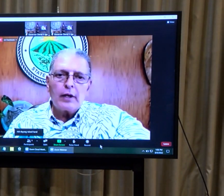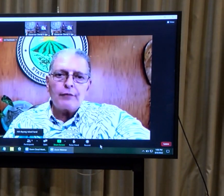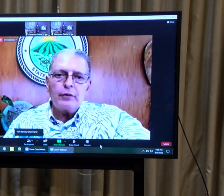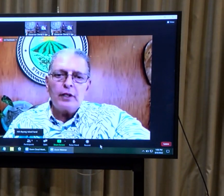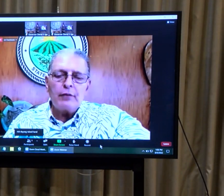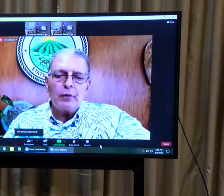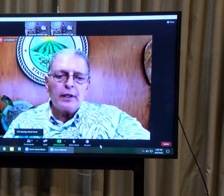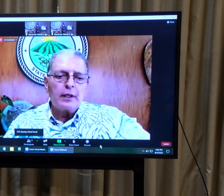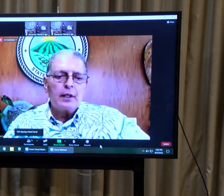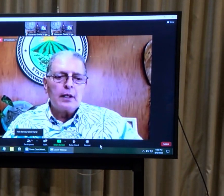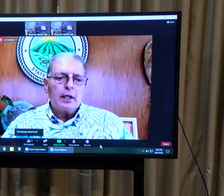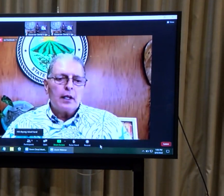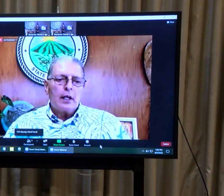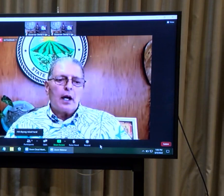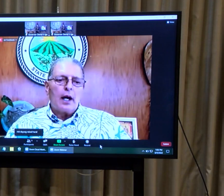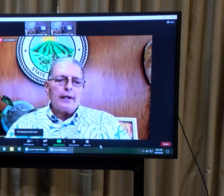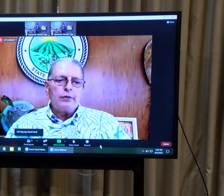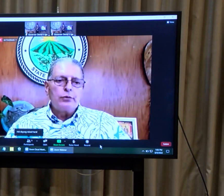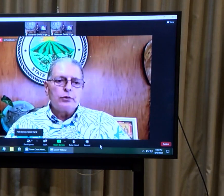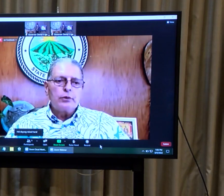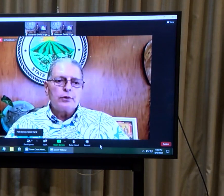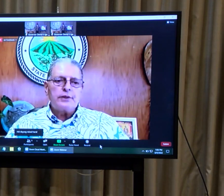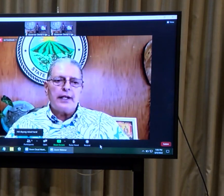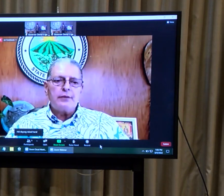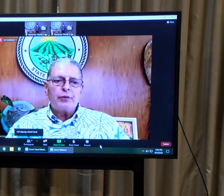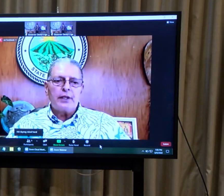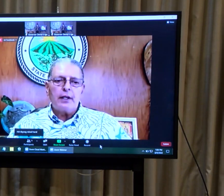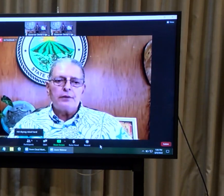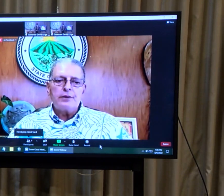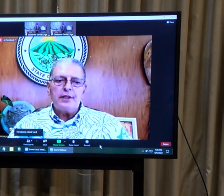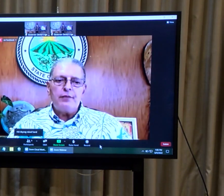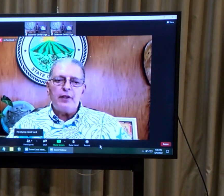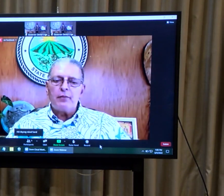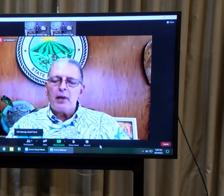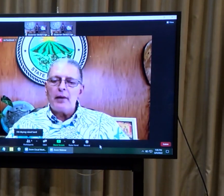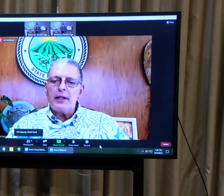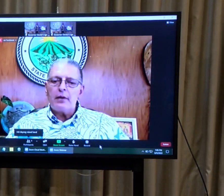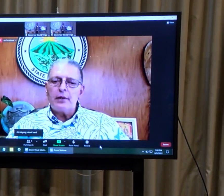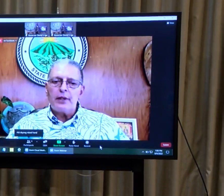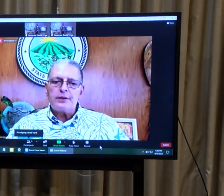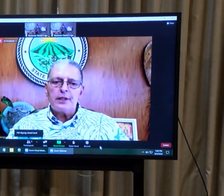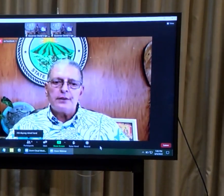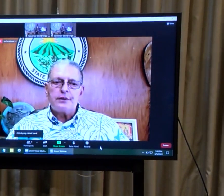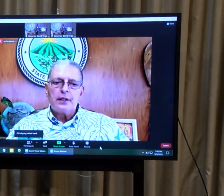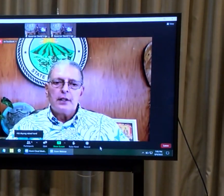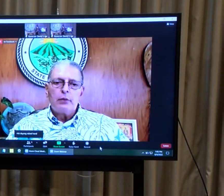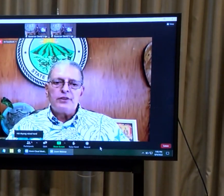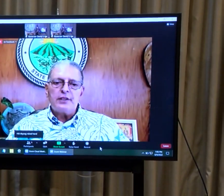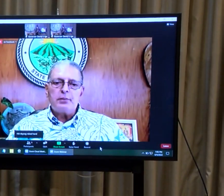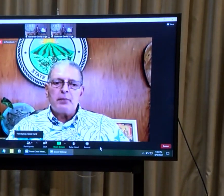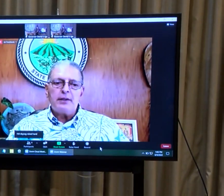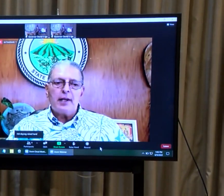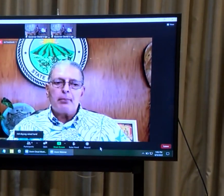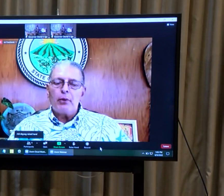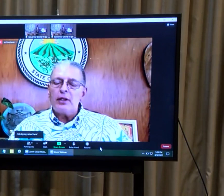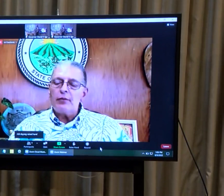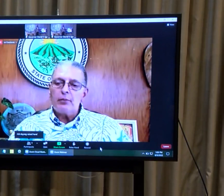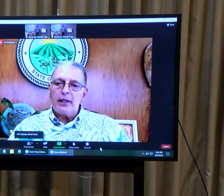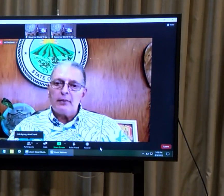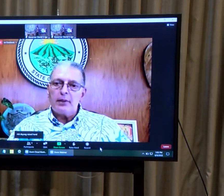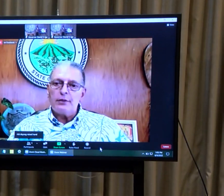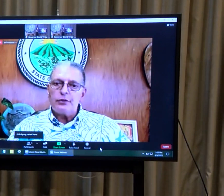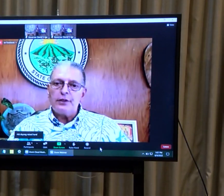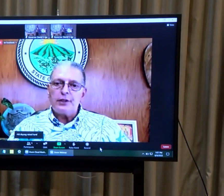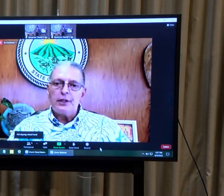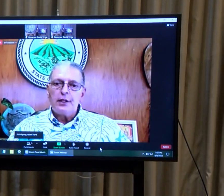Good afternoon, everyone. I, too, stand for the health and safety of Maui County residents, which has been my top priority